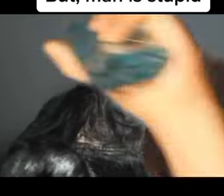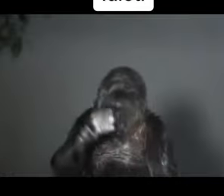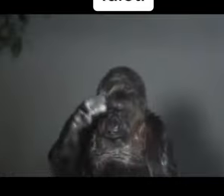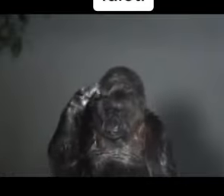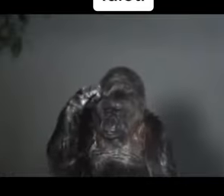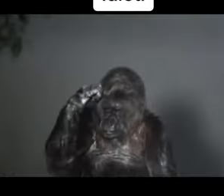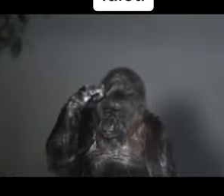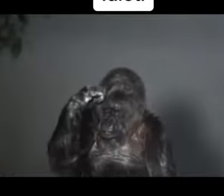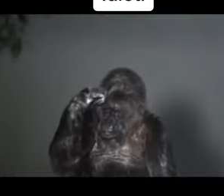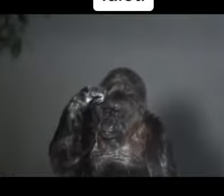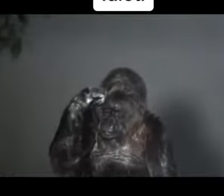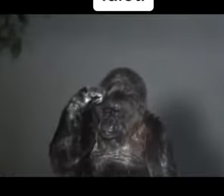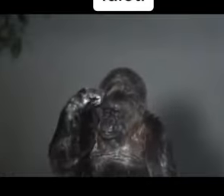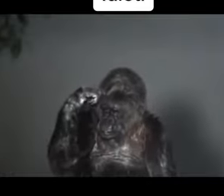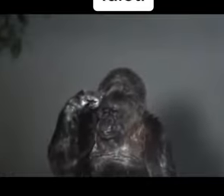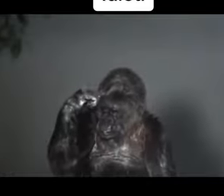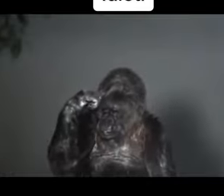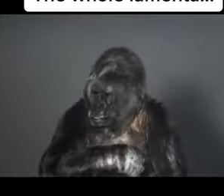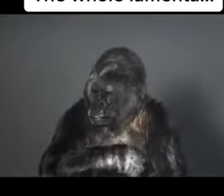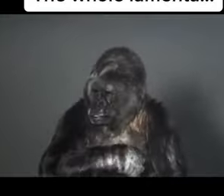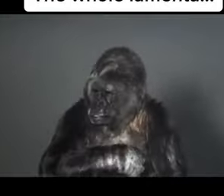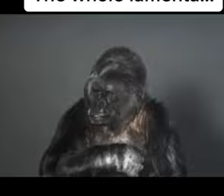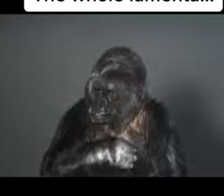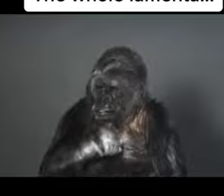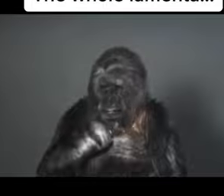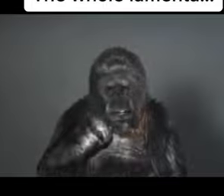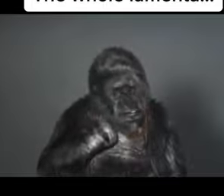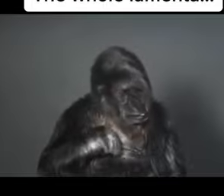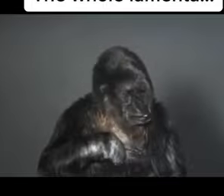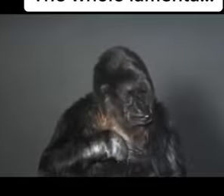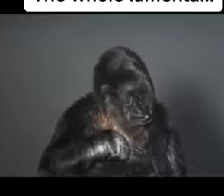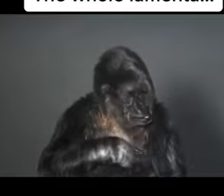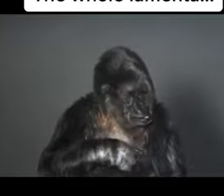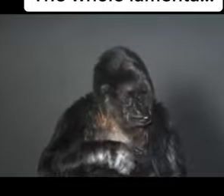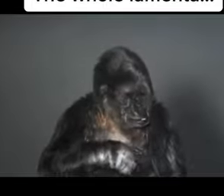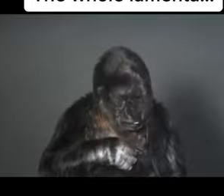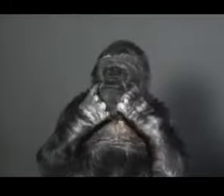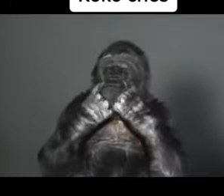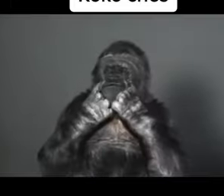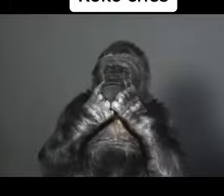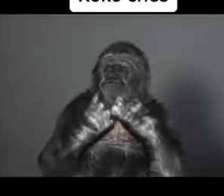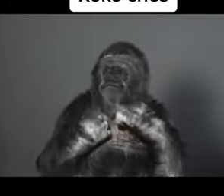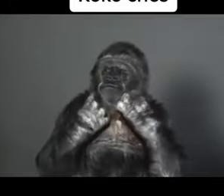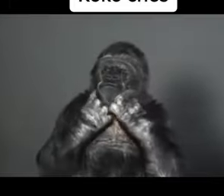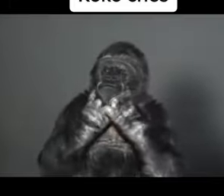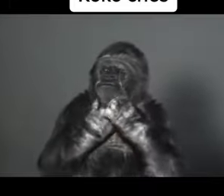Idiot. The whole lamenta. Coco cries.